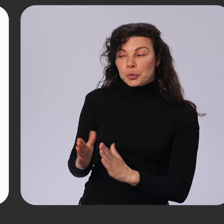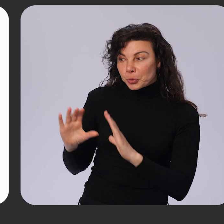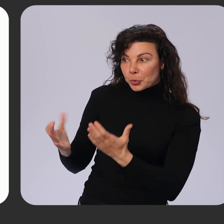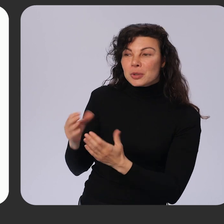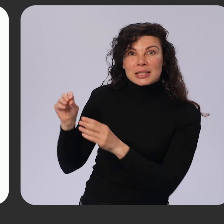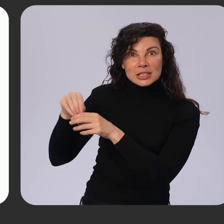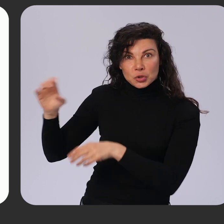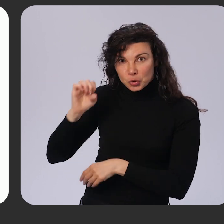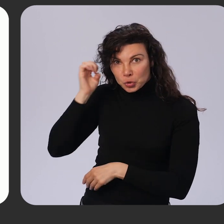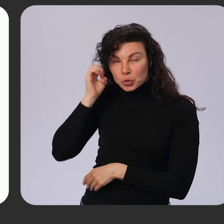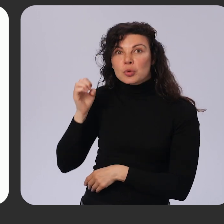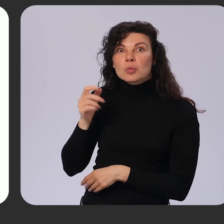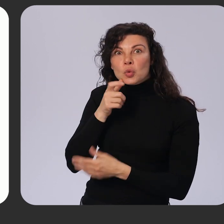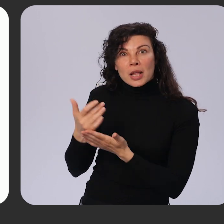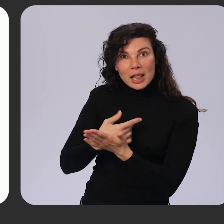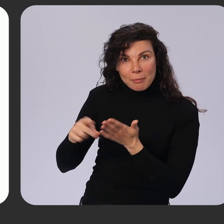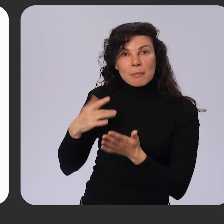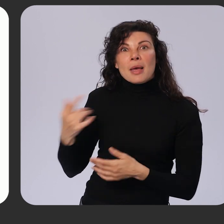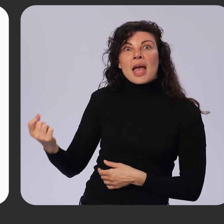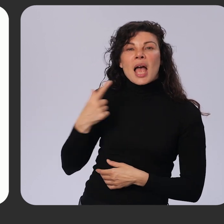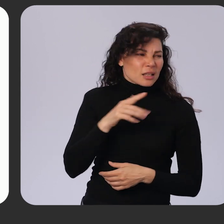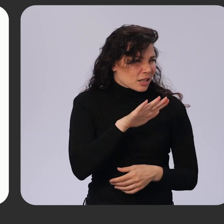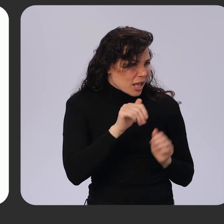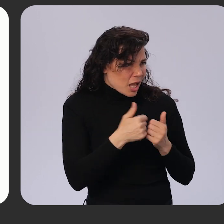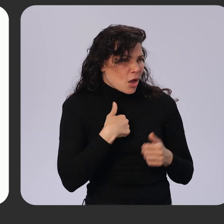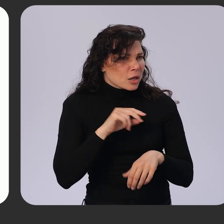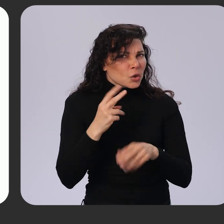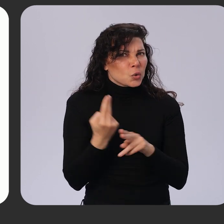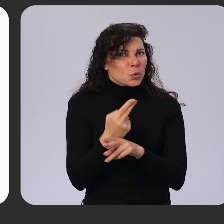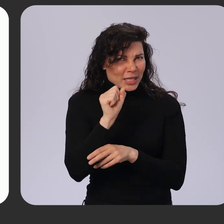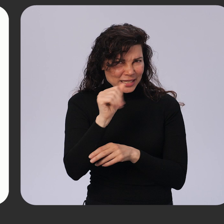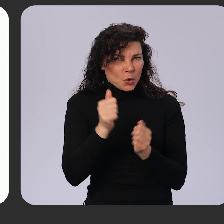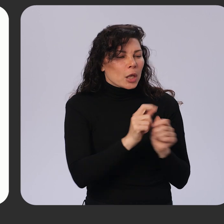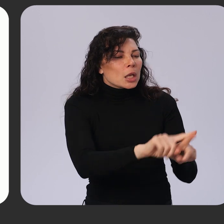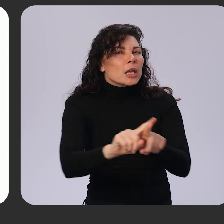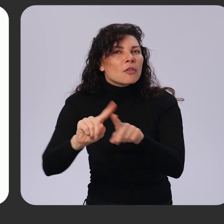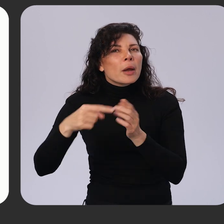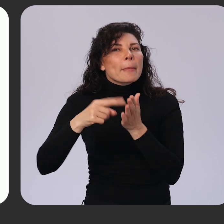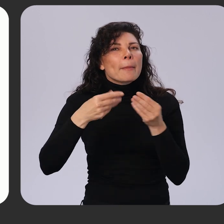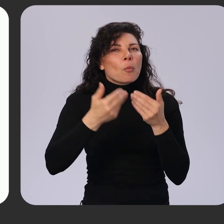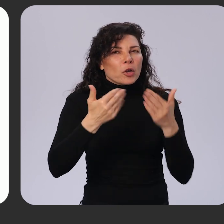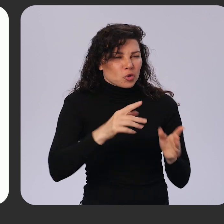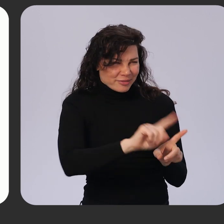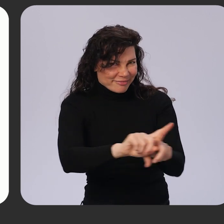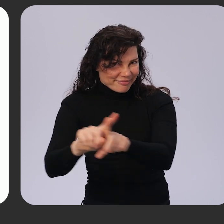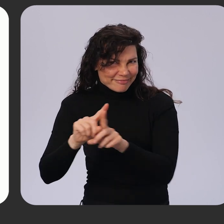how do I implement SCA across multiple payment processors? How can I tweak the authentication parameters to minimize